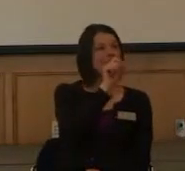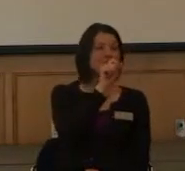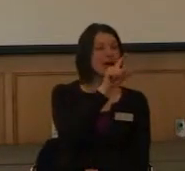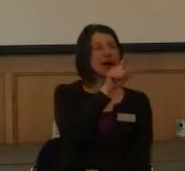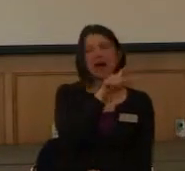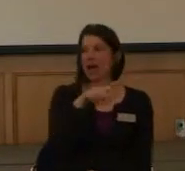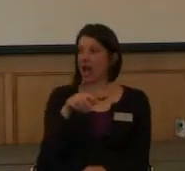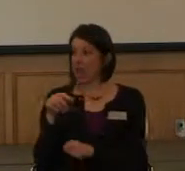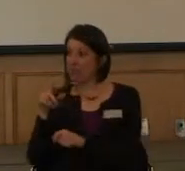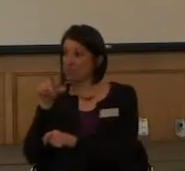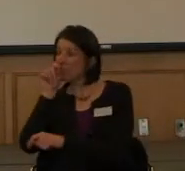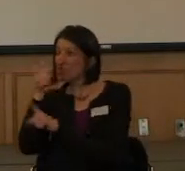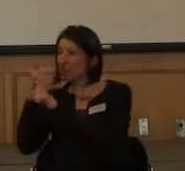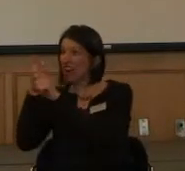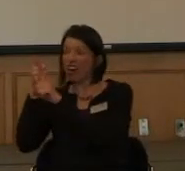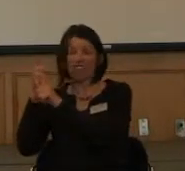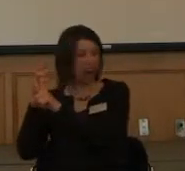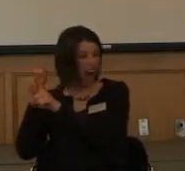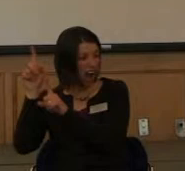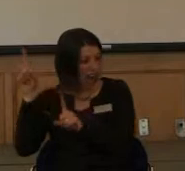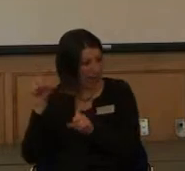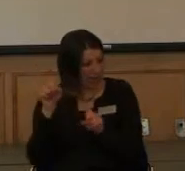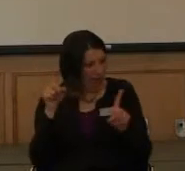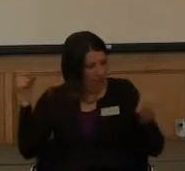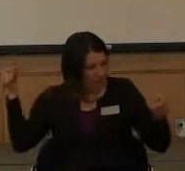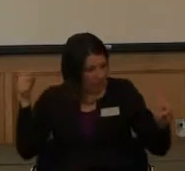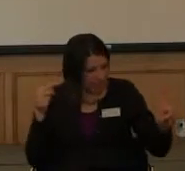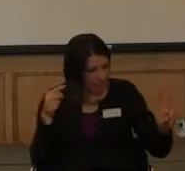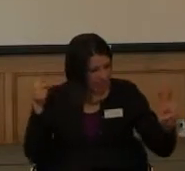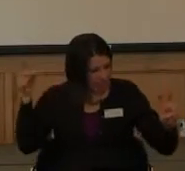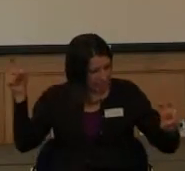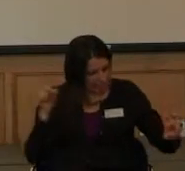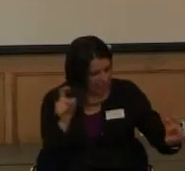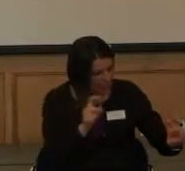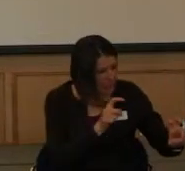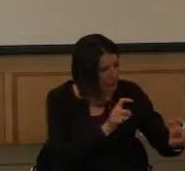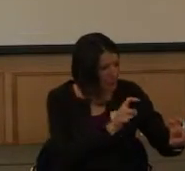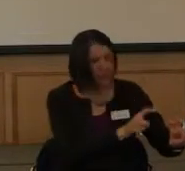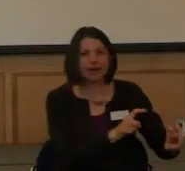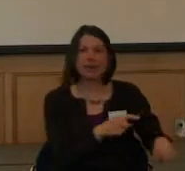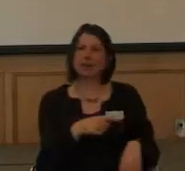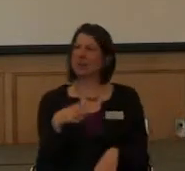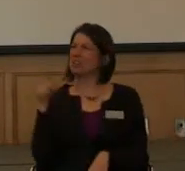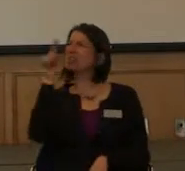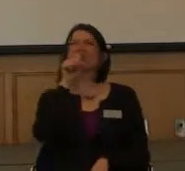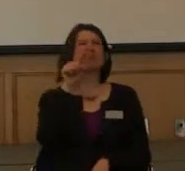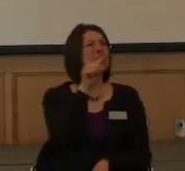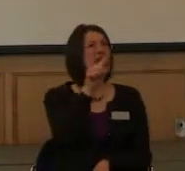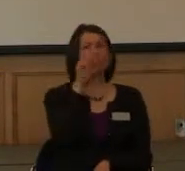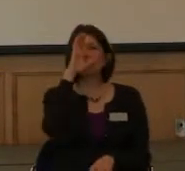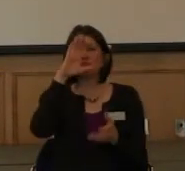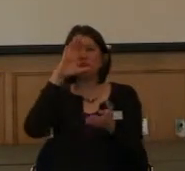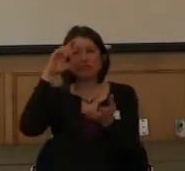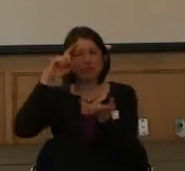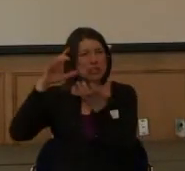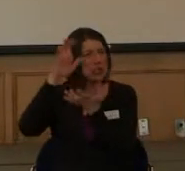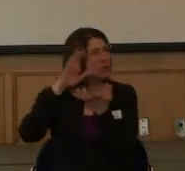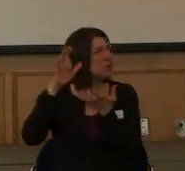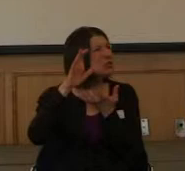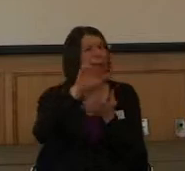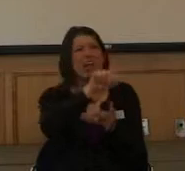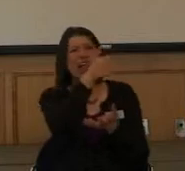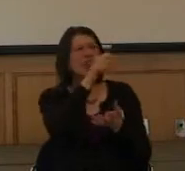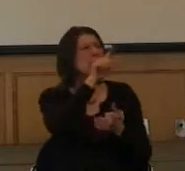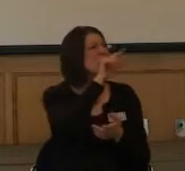whistling and he actually, like, came toward her. I was very confused because he couldn't find the other bird. He could hear it,